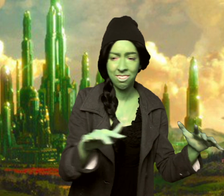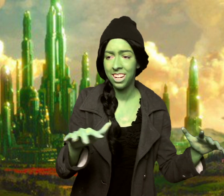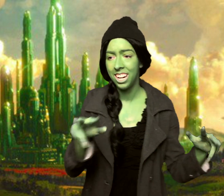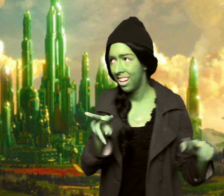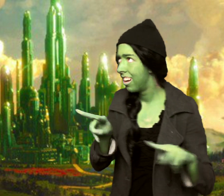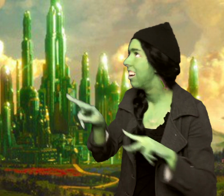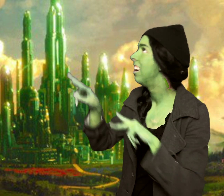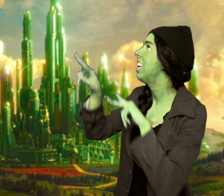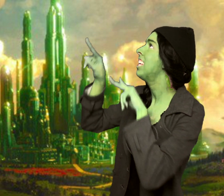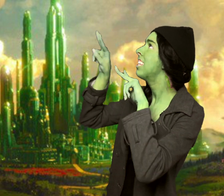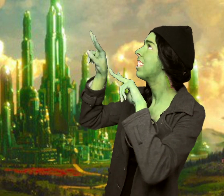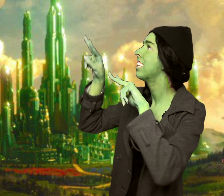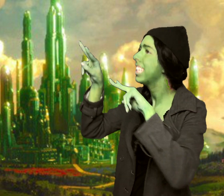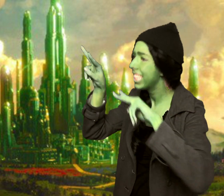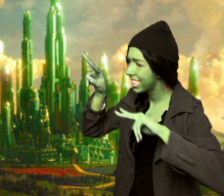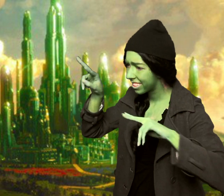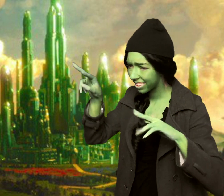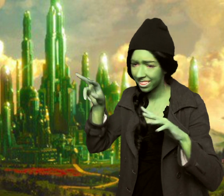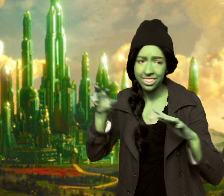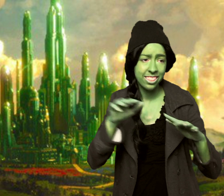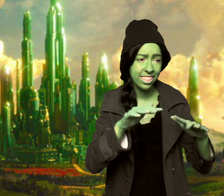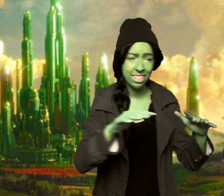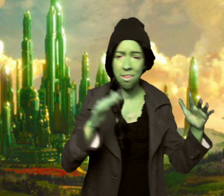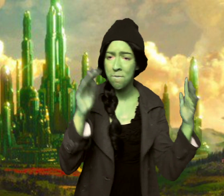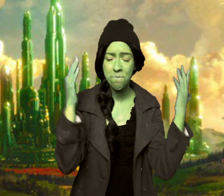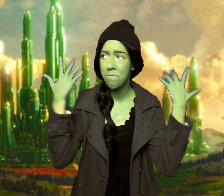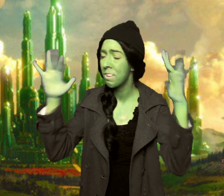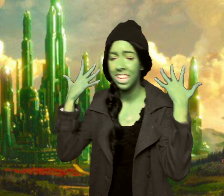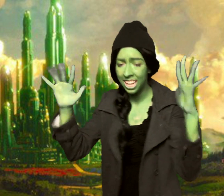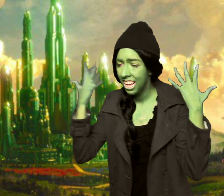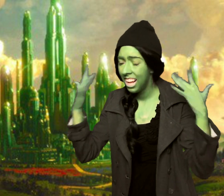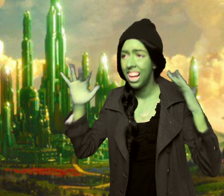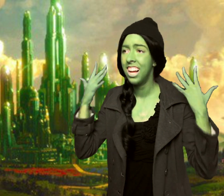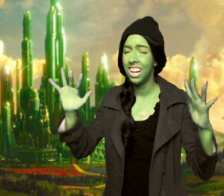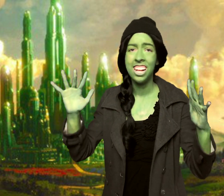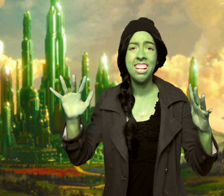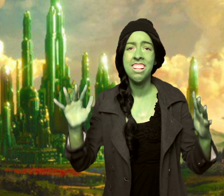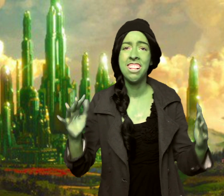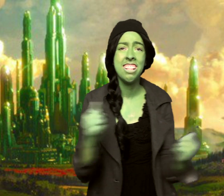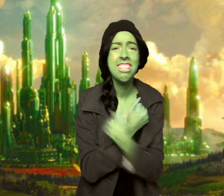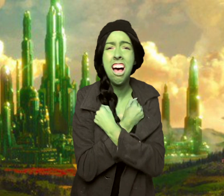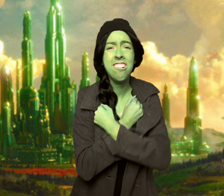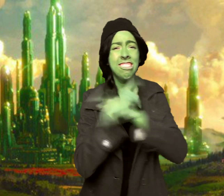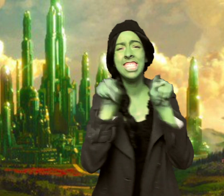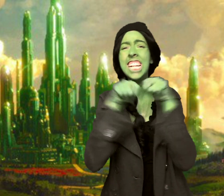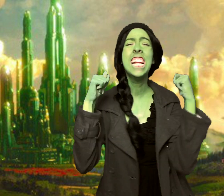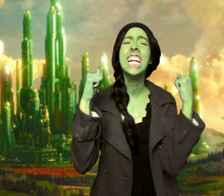When people see me They will scream We're half of us His favorite Team